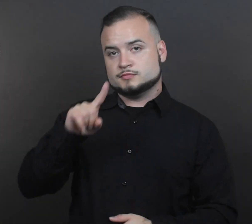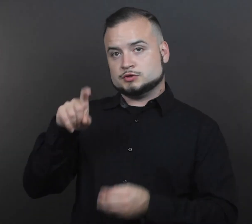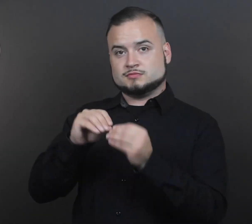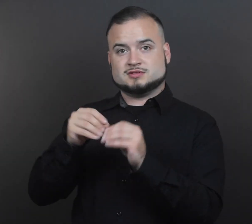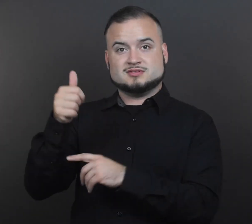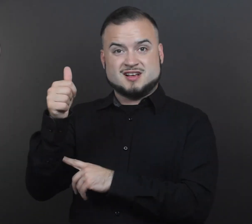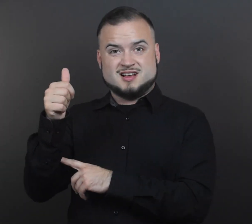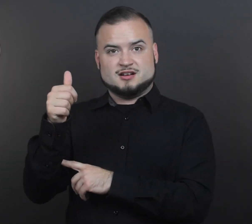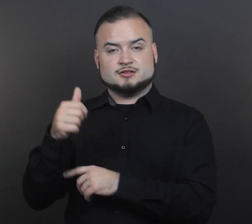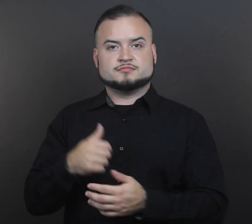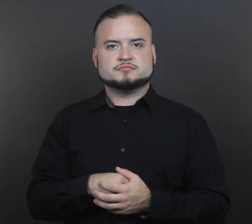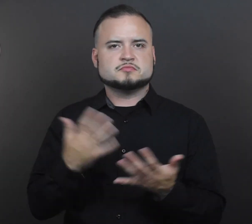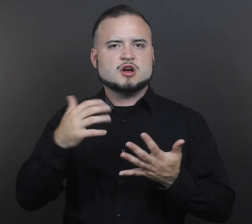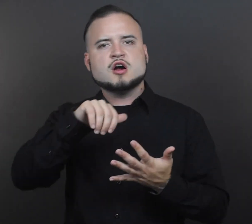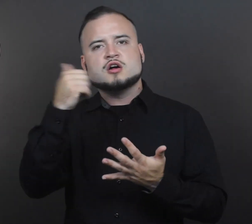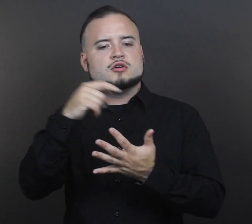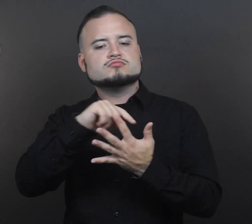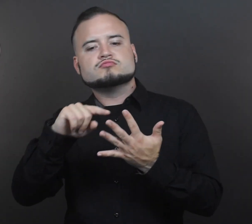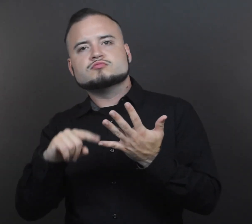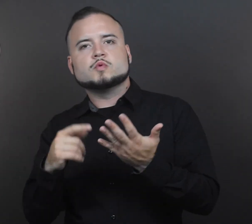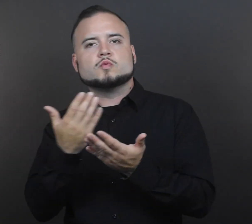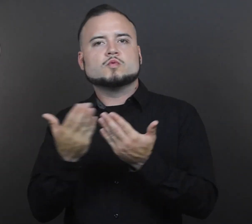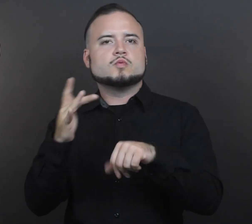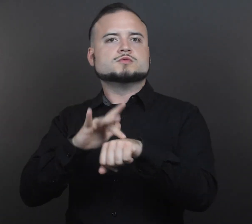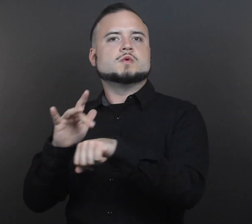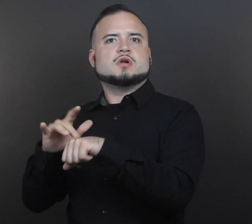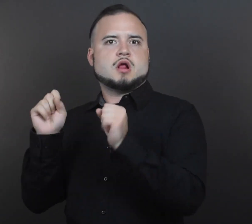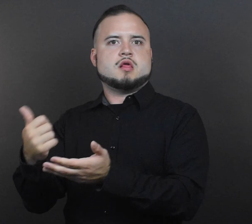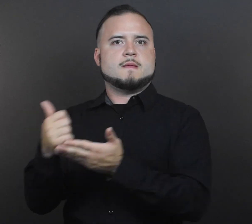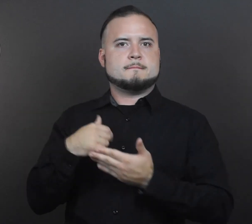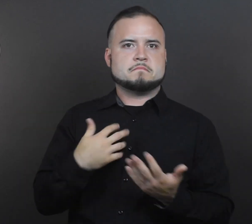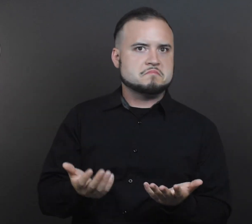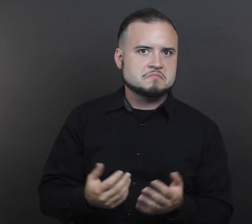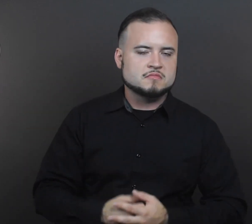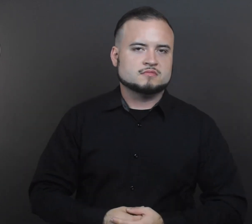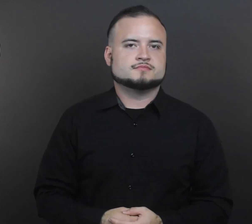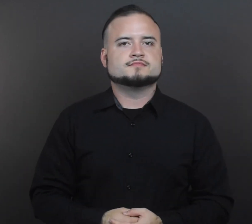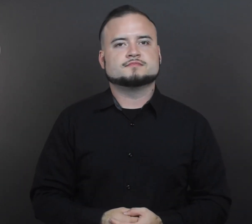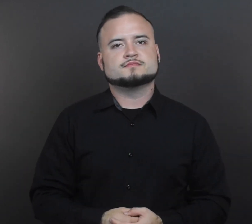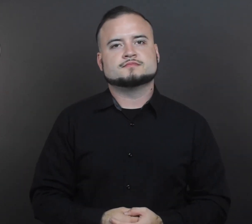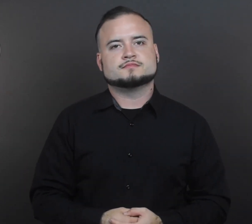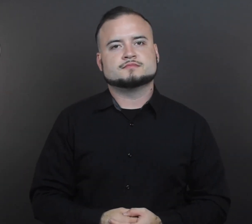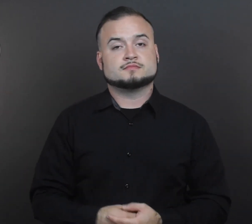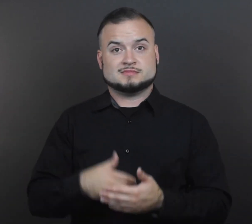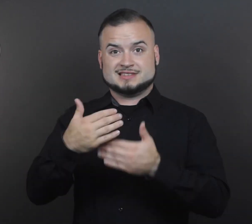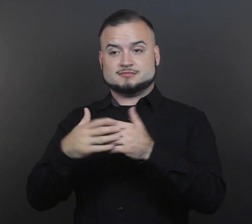10. What are some other resources that could help me? The following screen